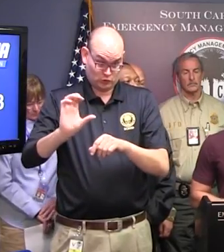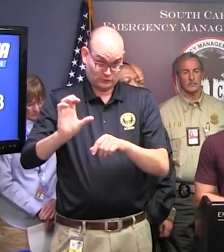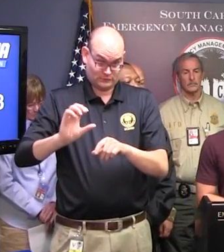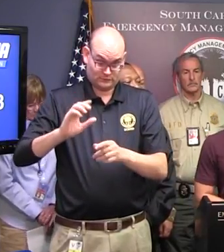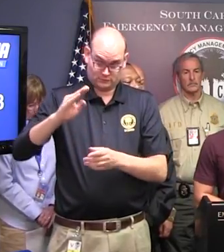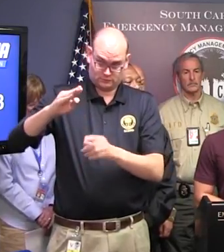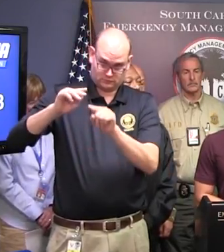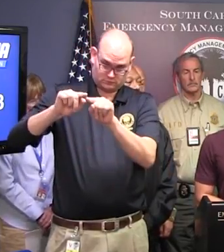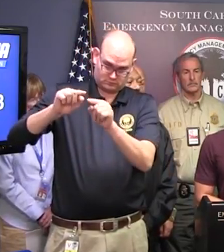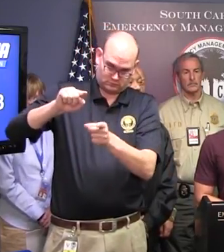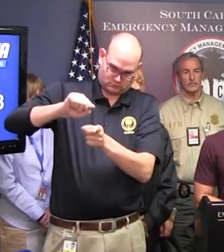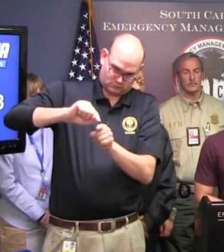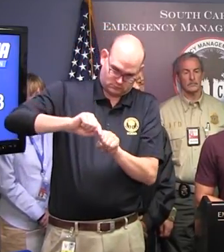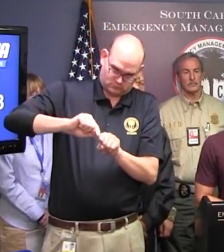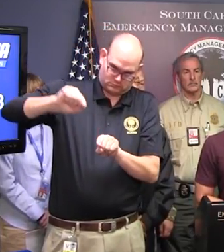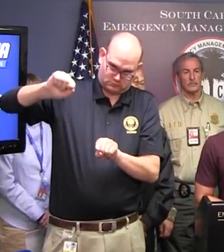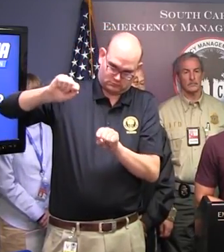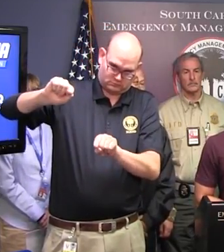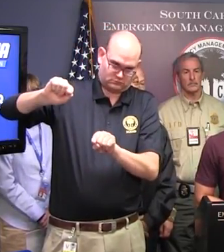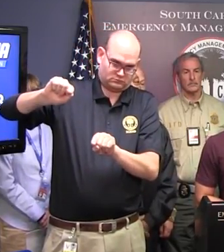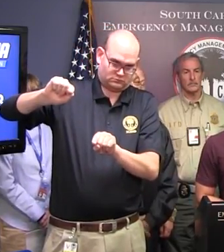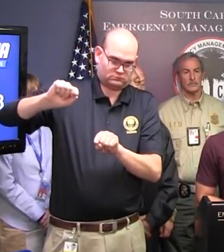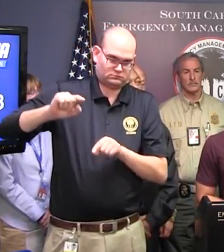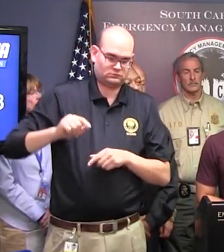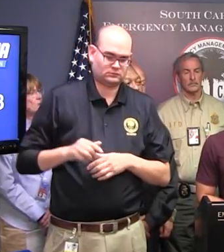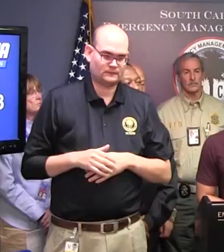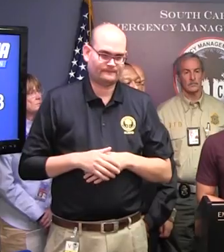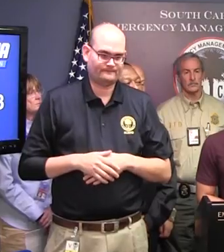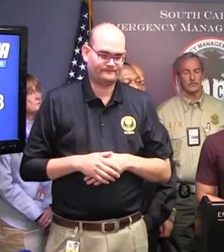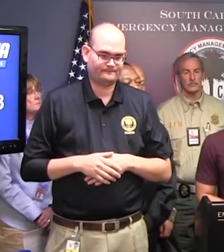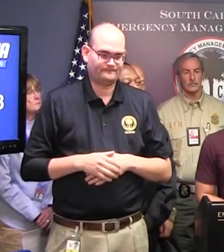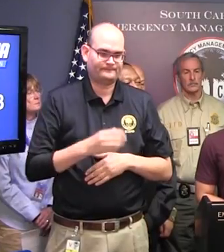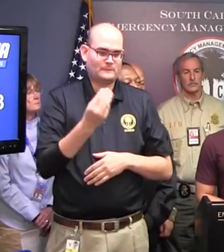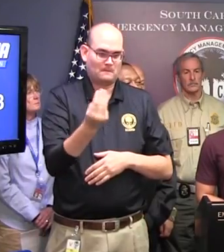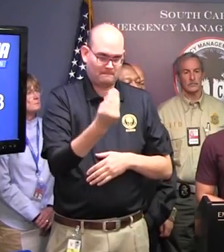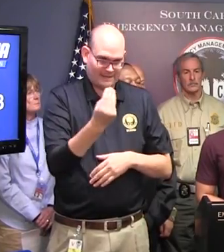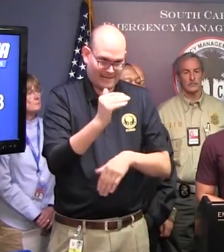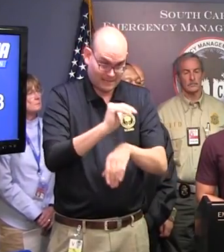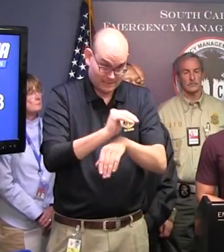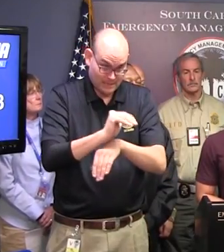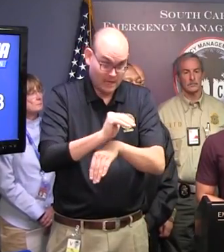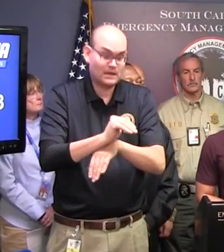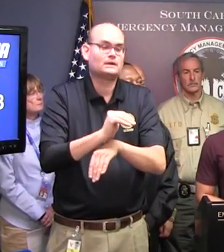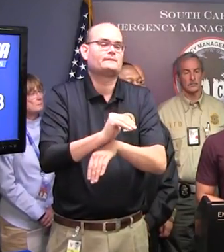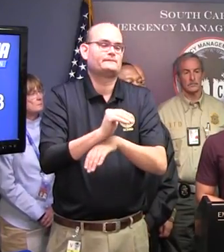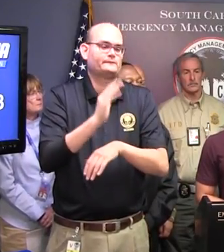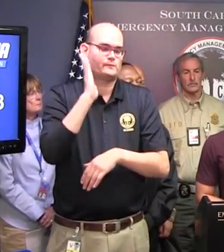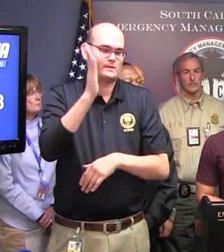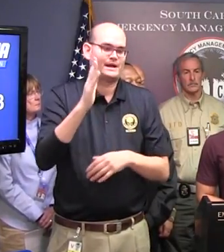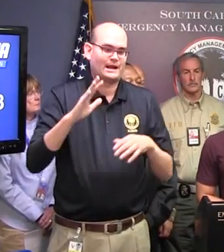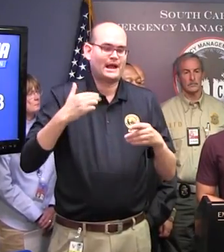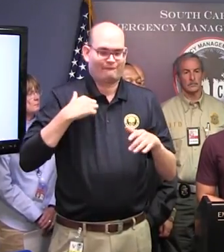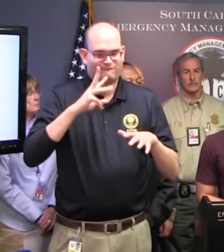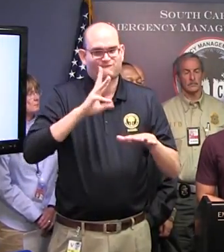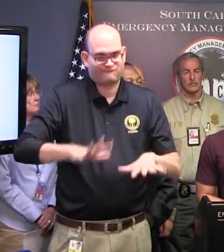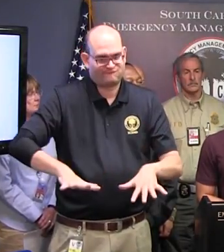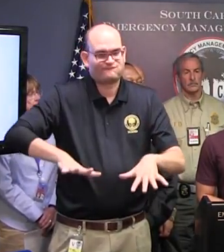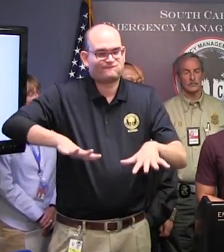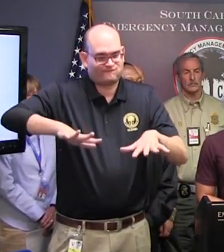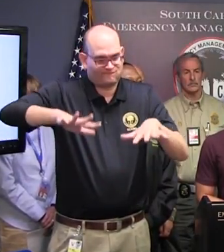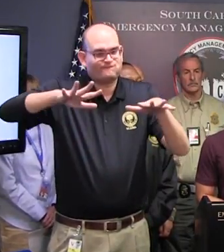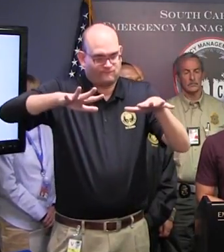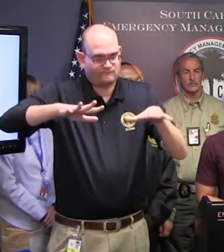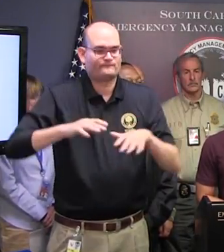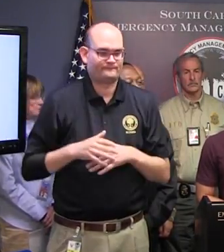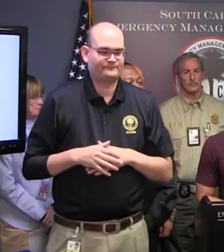up to 3 feet is expected for the northern portion of the coast Monday and Monday night. Storm surge inundation and rough surf could damage coastal properties,